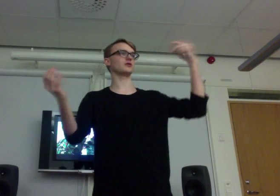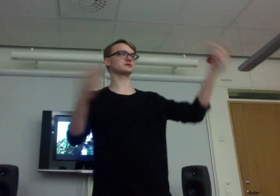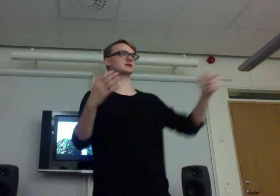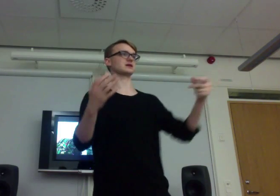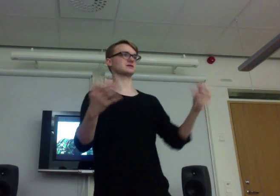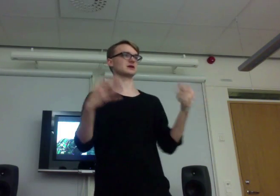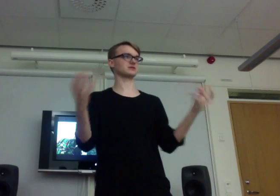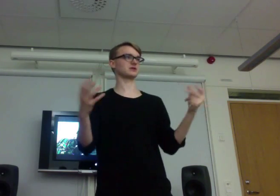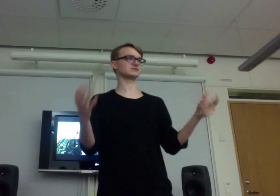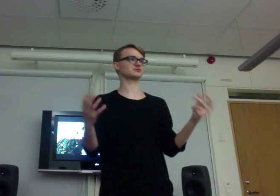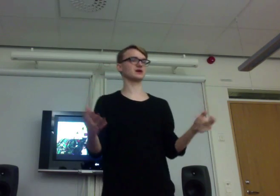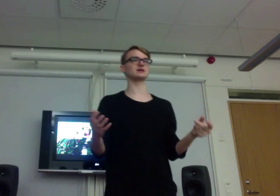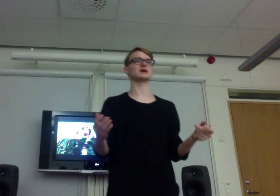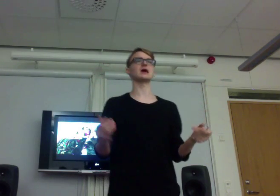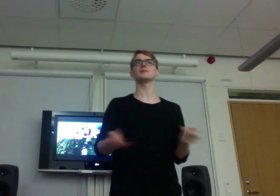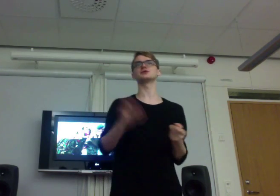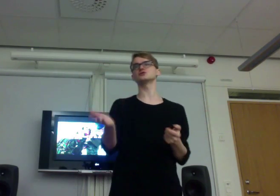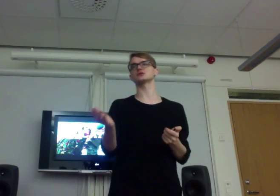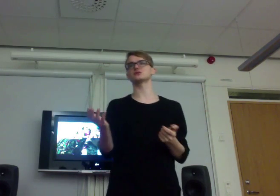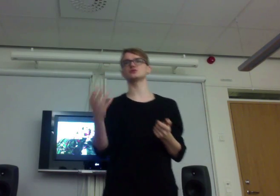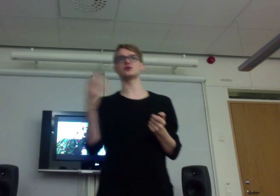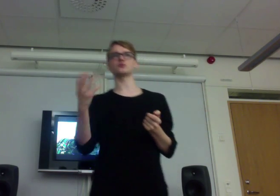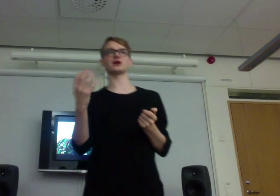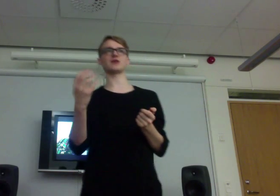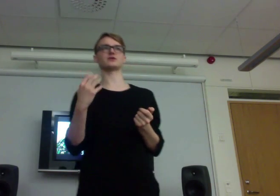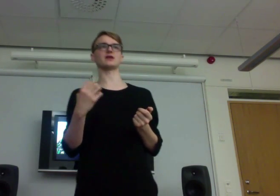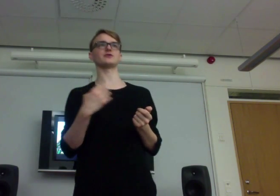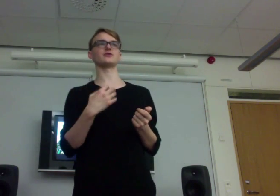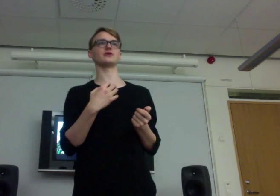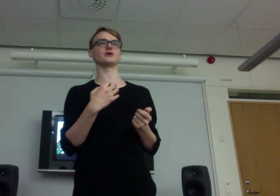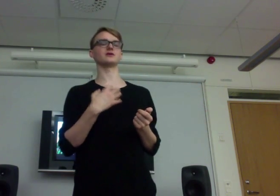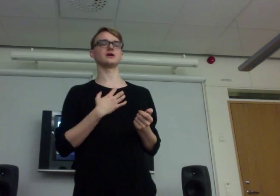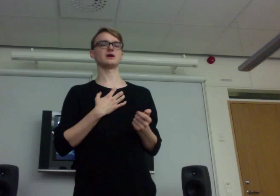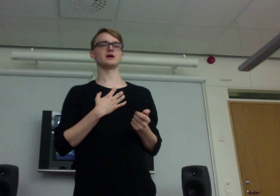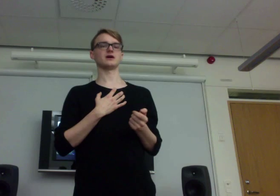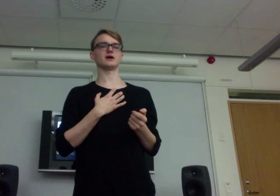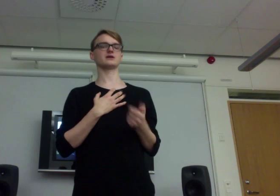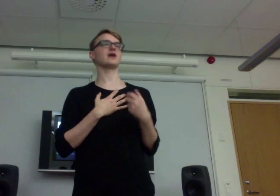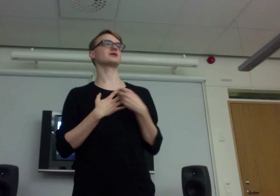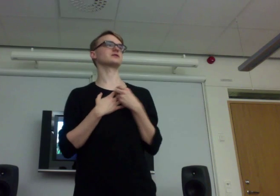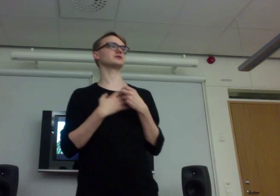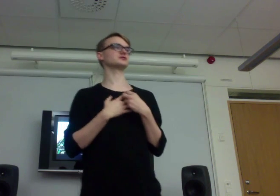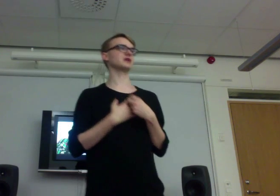these kinds of things for training. But usually, you don't have another, uh, character than yourself.